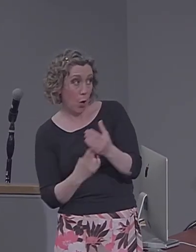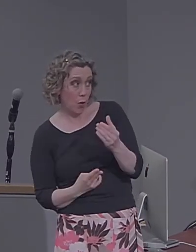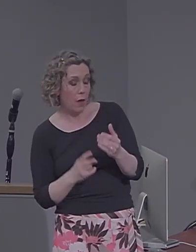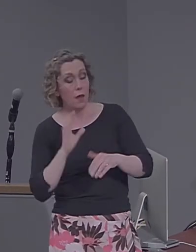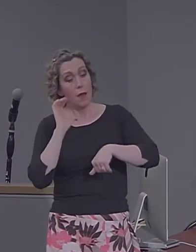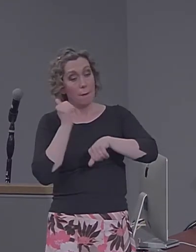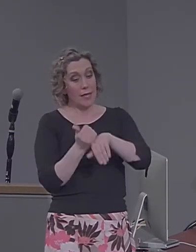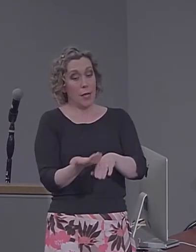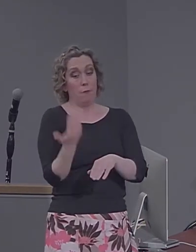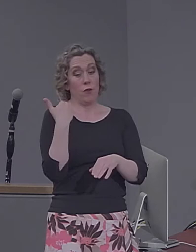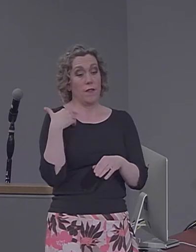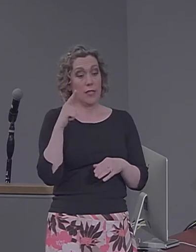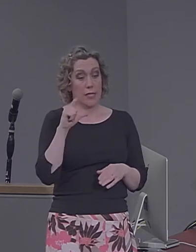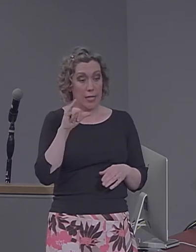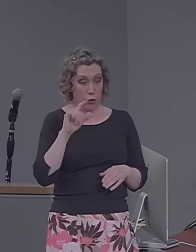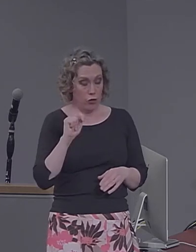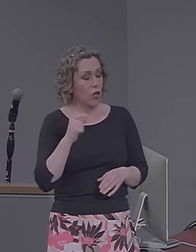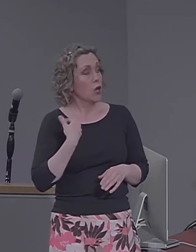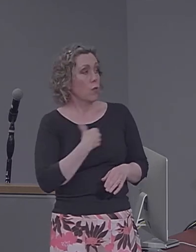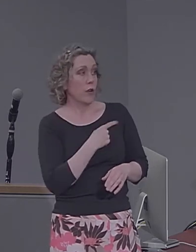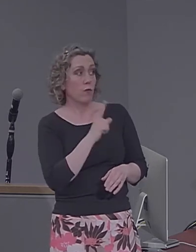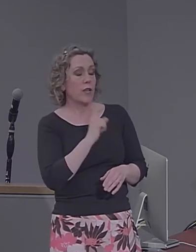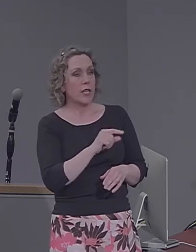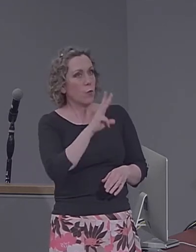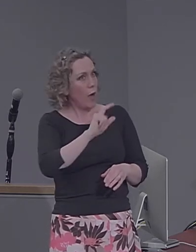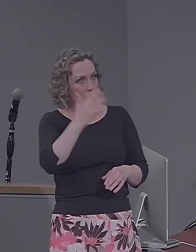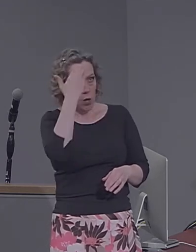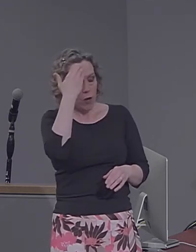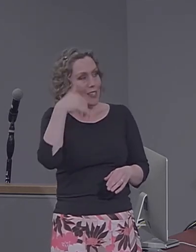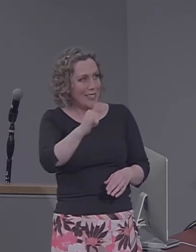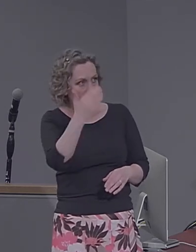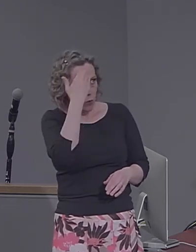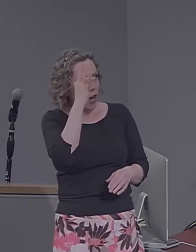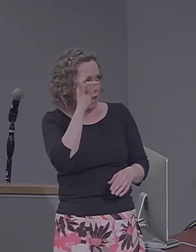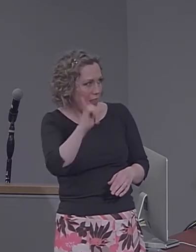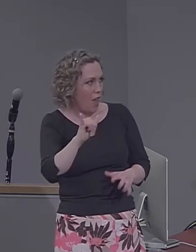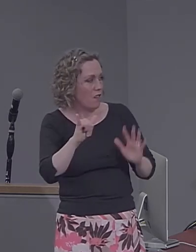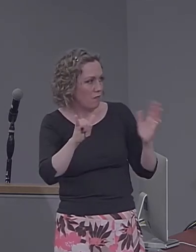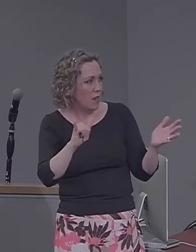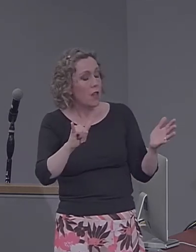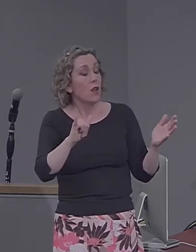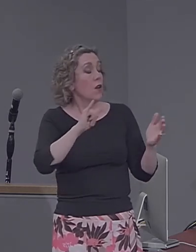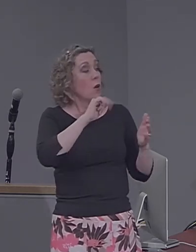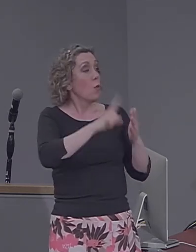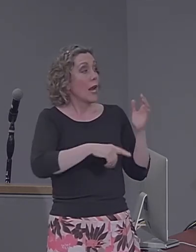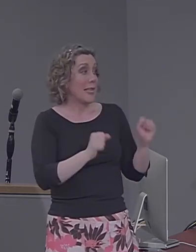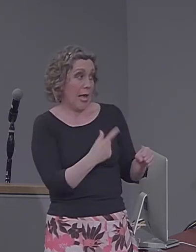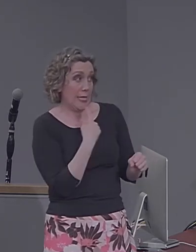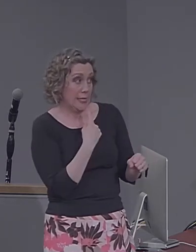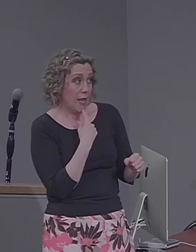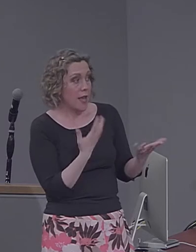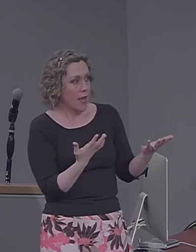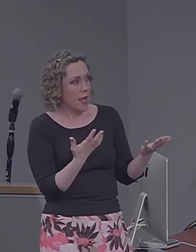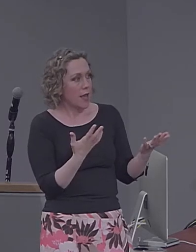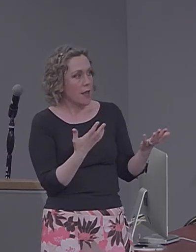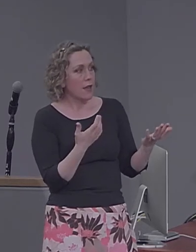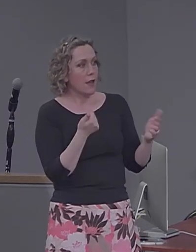previous literature. So we're really well aware of that. We're still aware of that. All I can say is that under the conditions of this experiment,